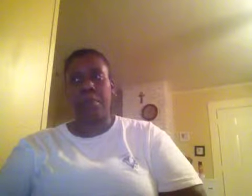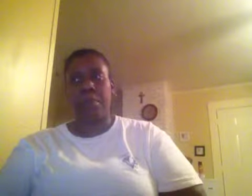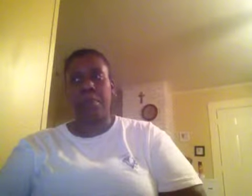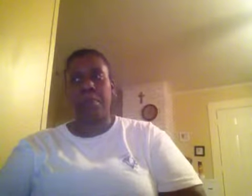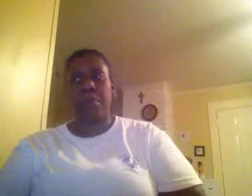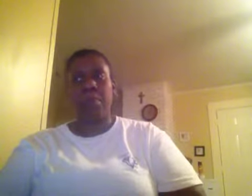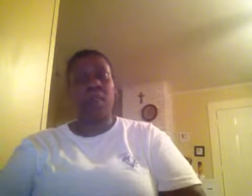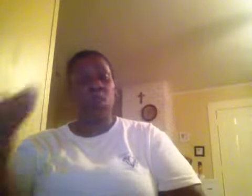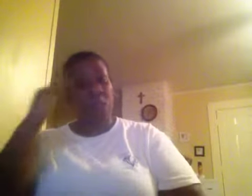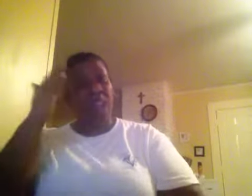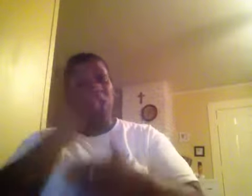public.